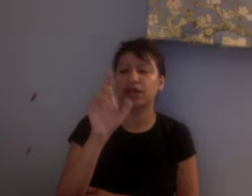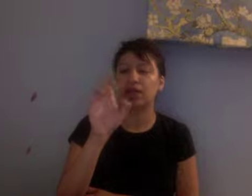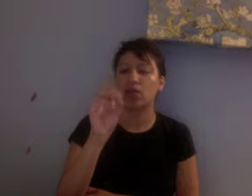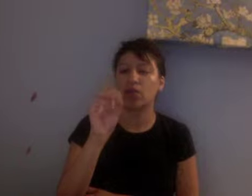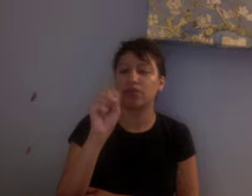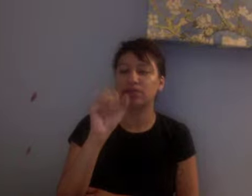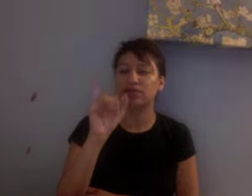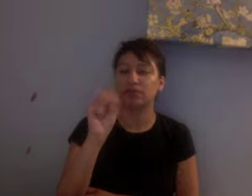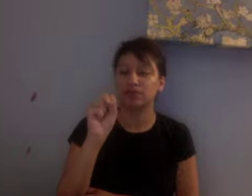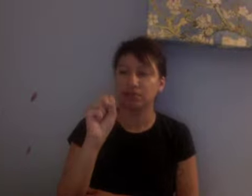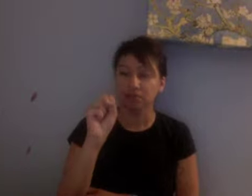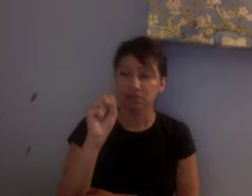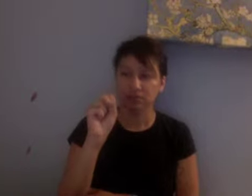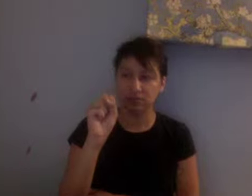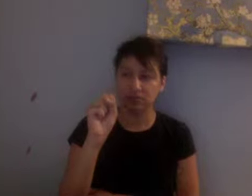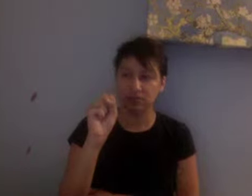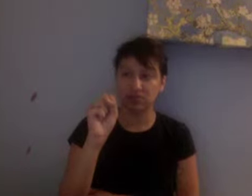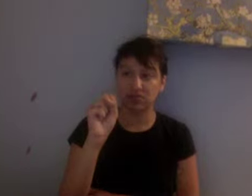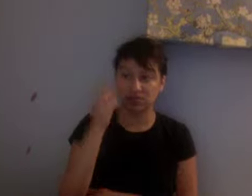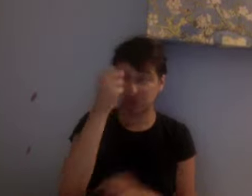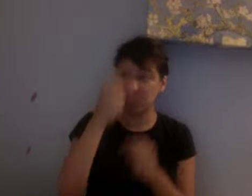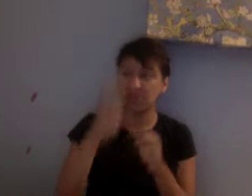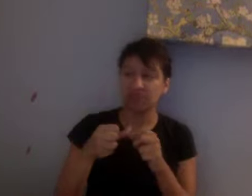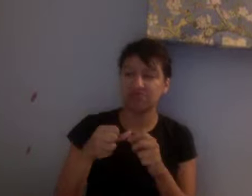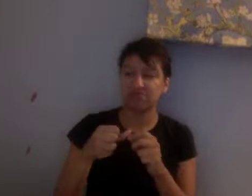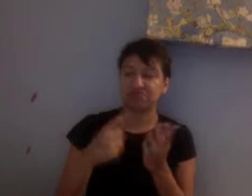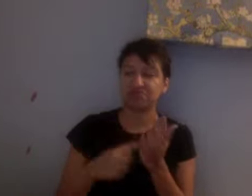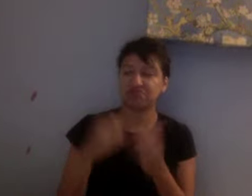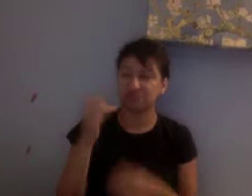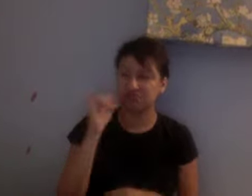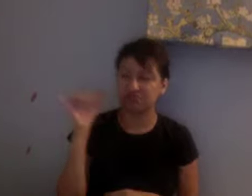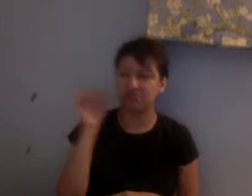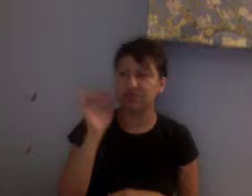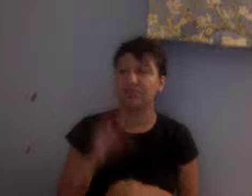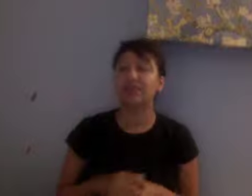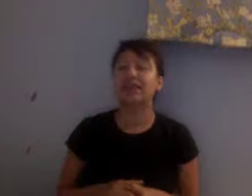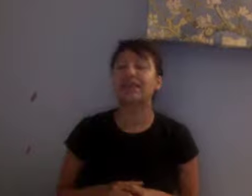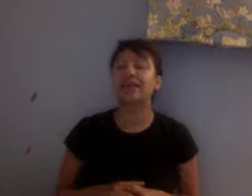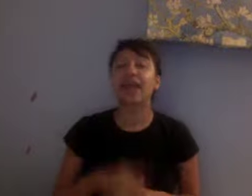Half of all the deaths in the United States are due to people's behaviors. Half.